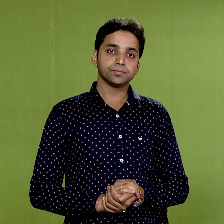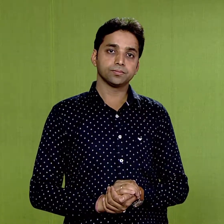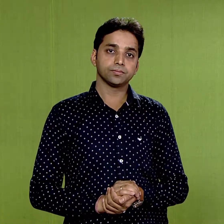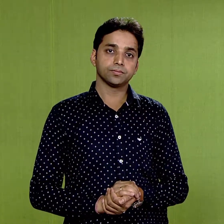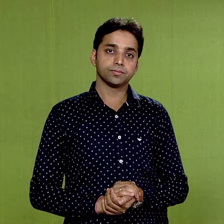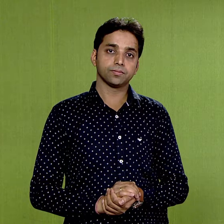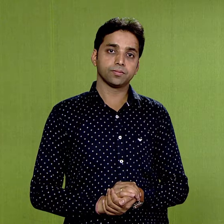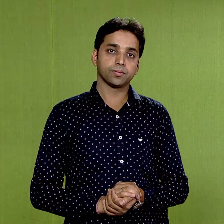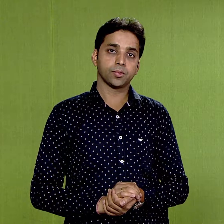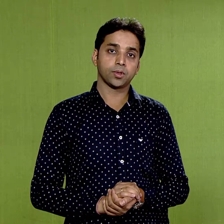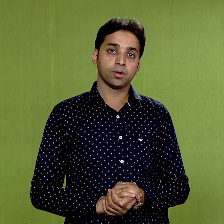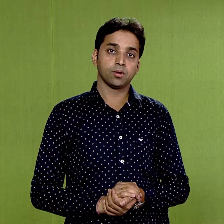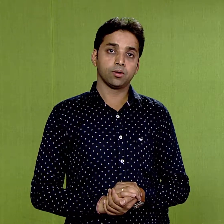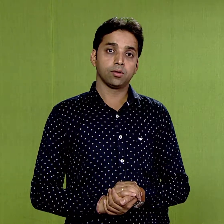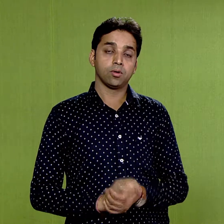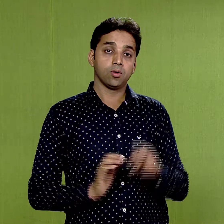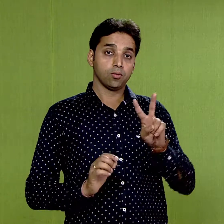Vinaya Pitaka